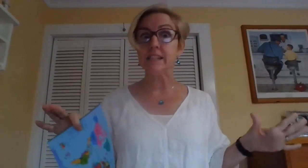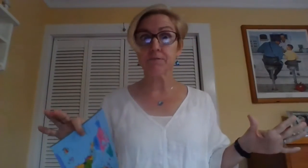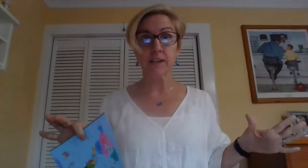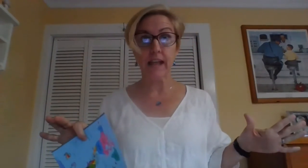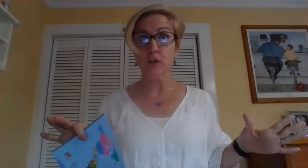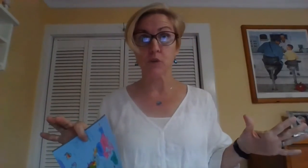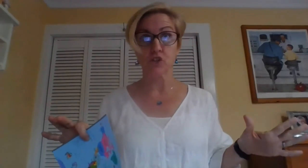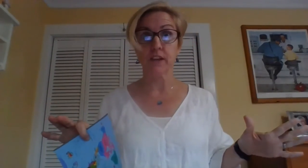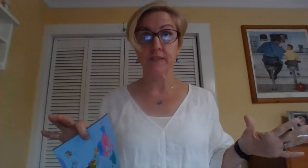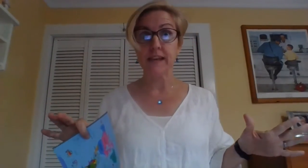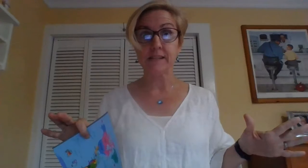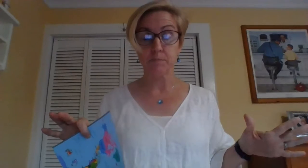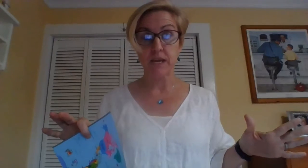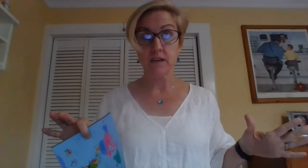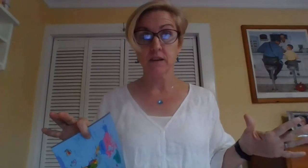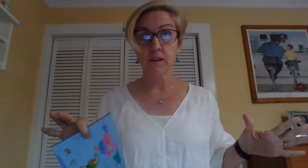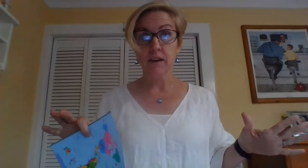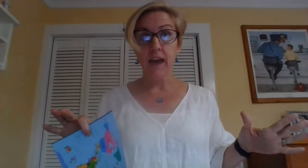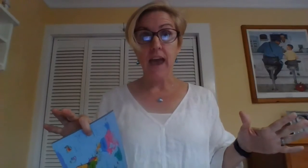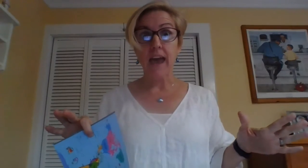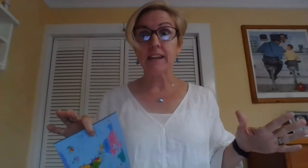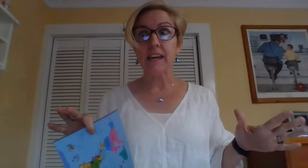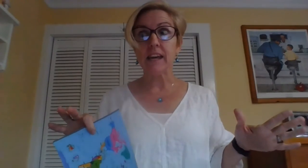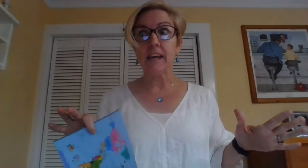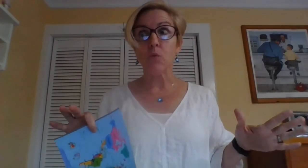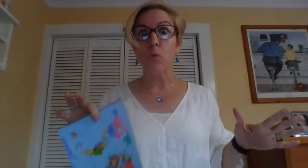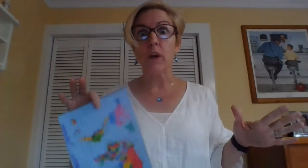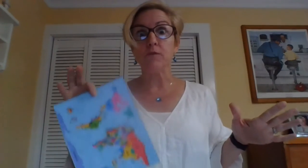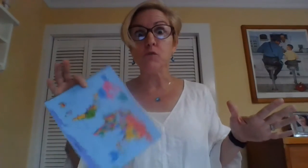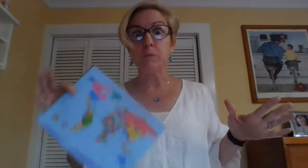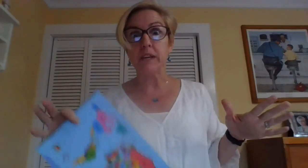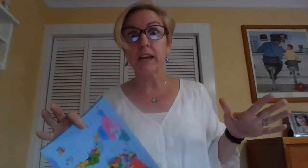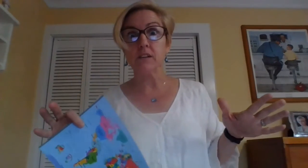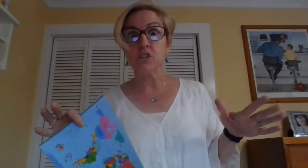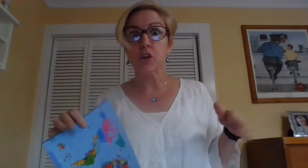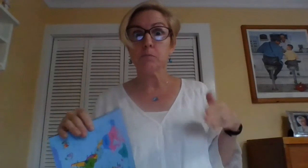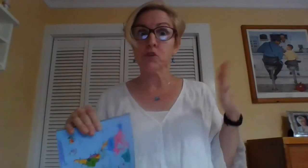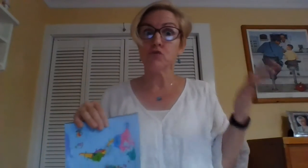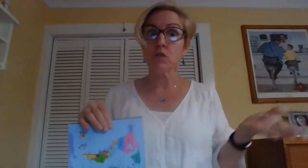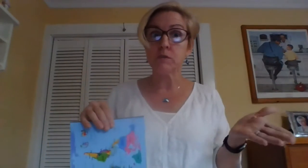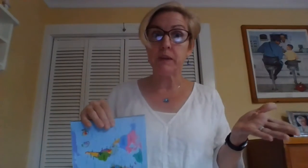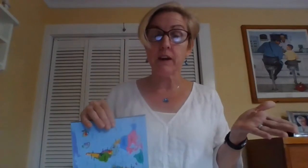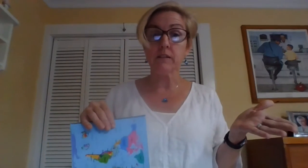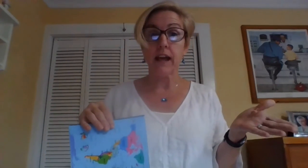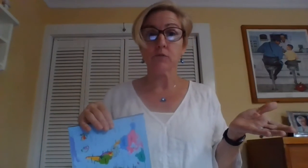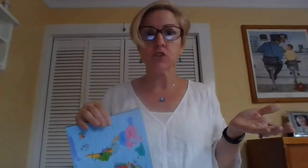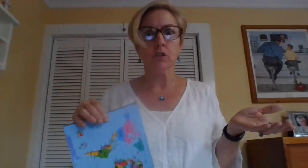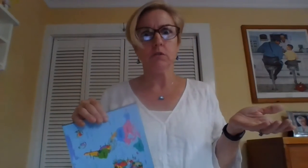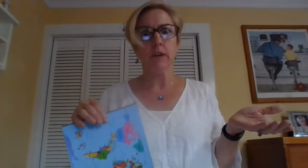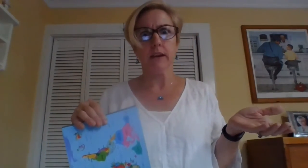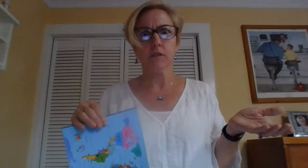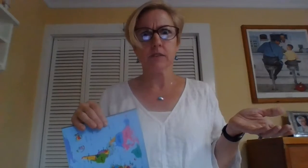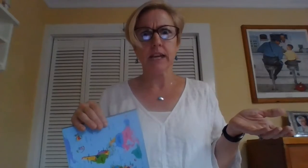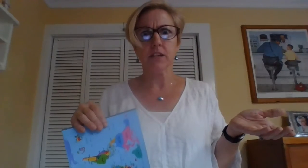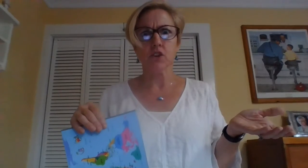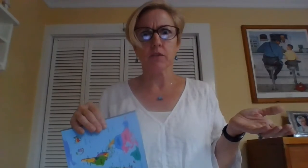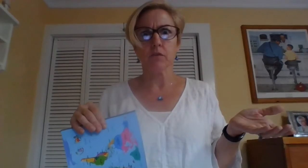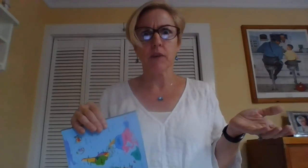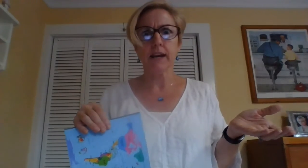different language that they speak. And if you speak English, but you don't speak their language, you can't understand each other, right?